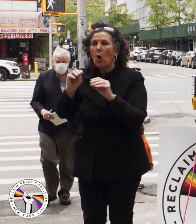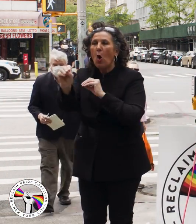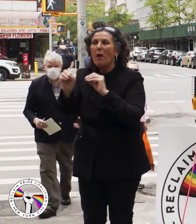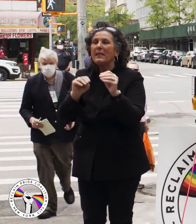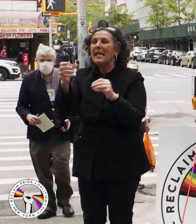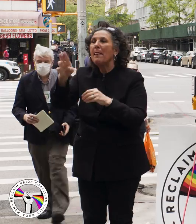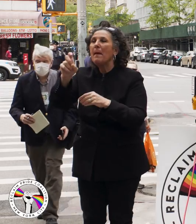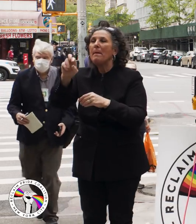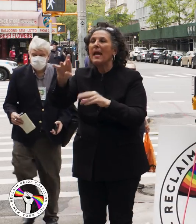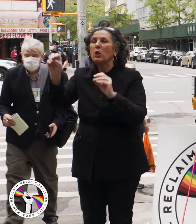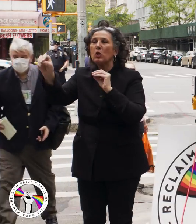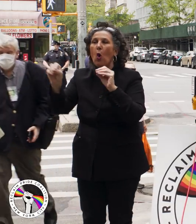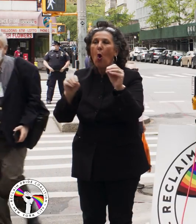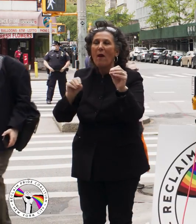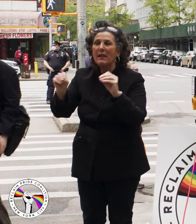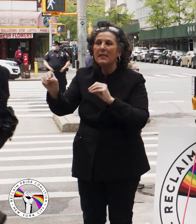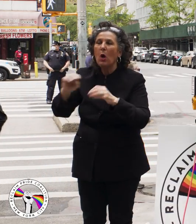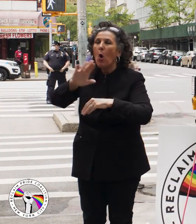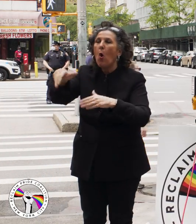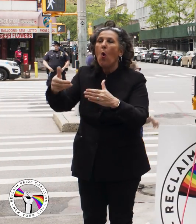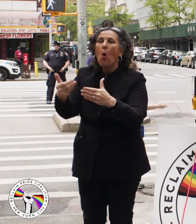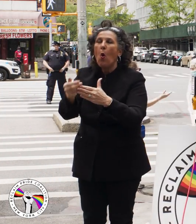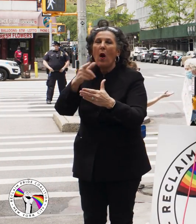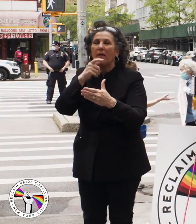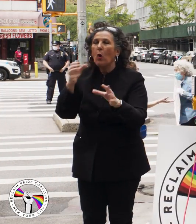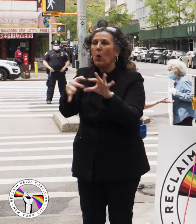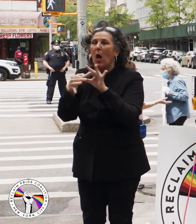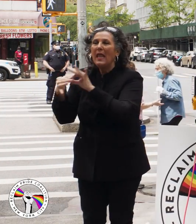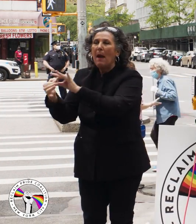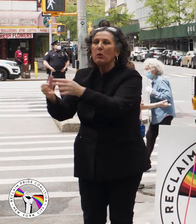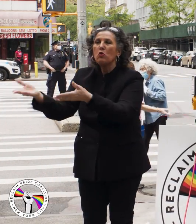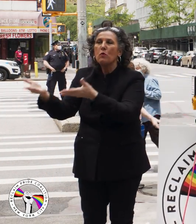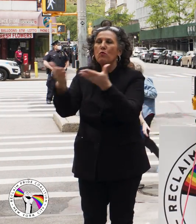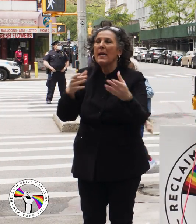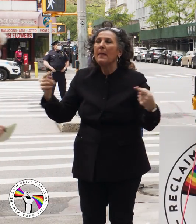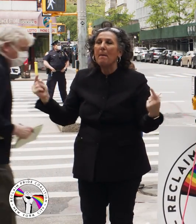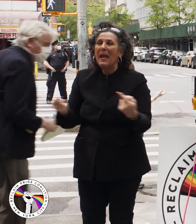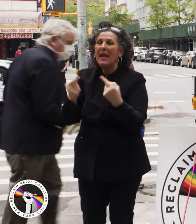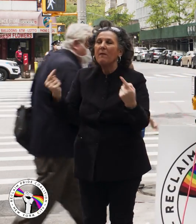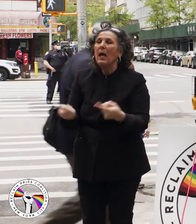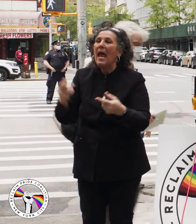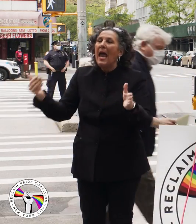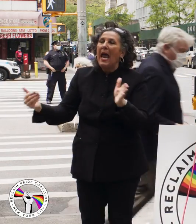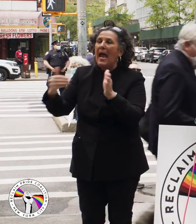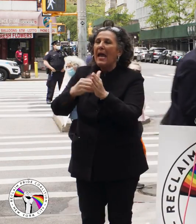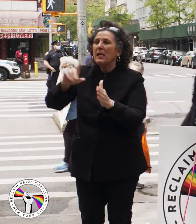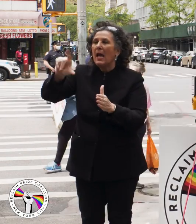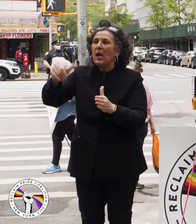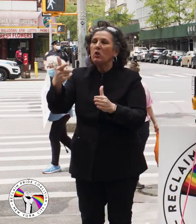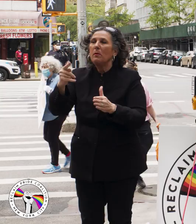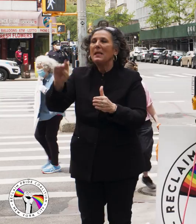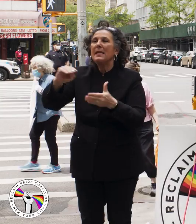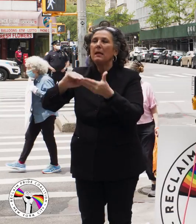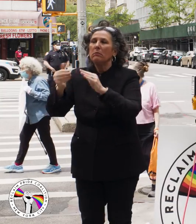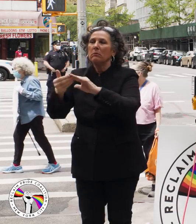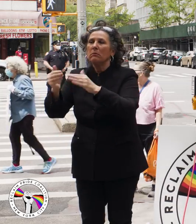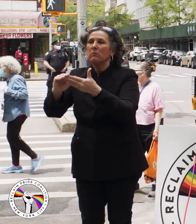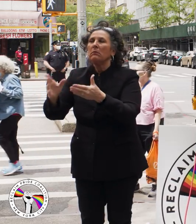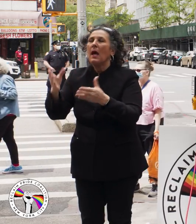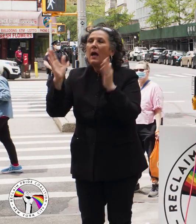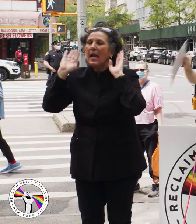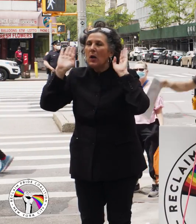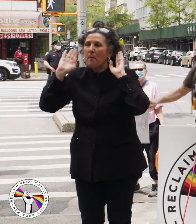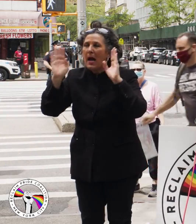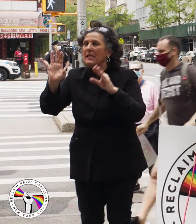and the mayor's office, all of whom collaborated to bring the hateful anti-LGBTQ, anti